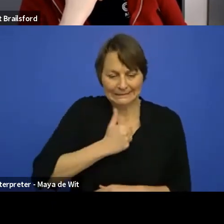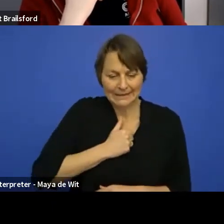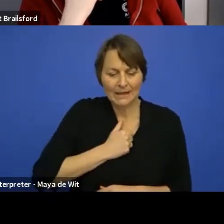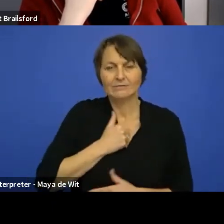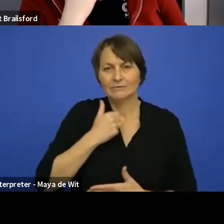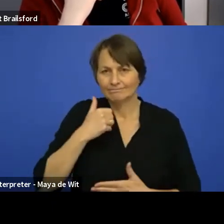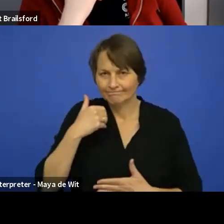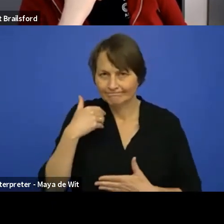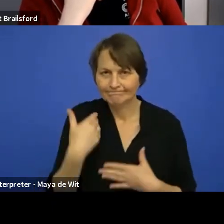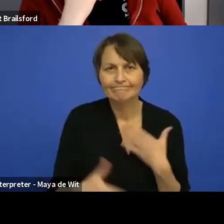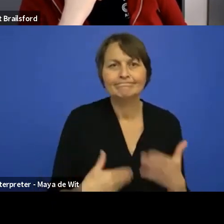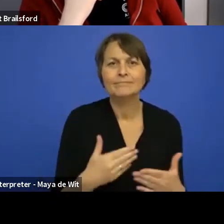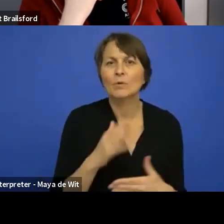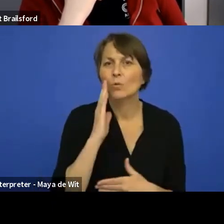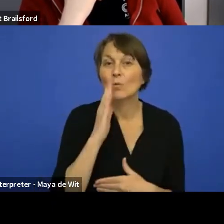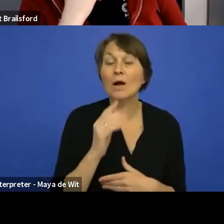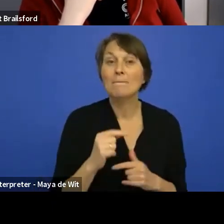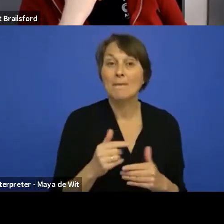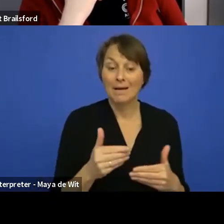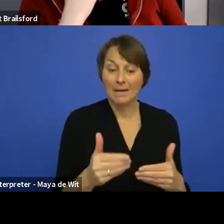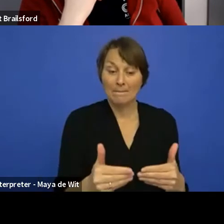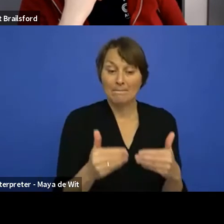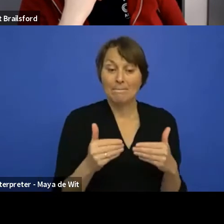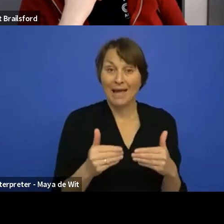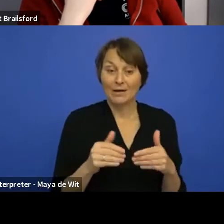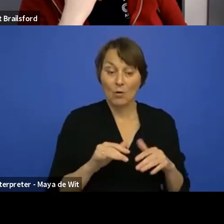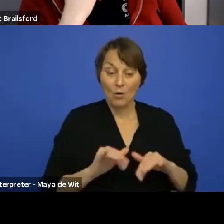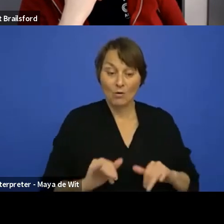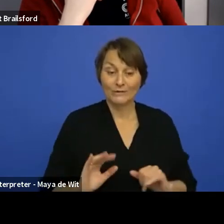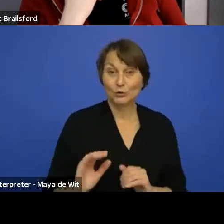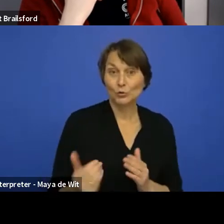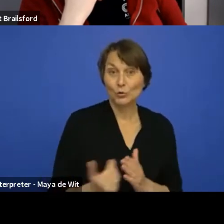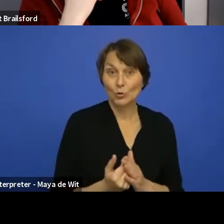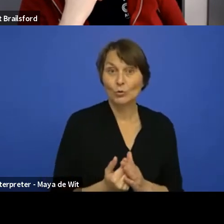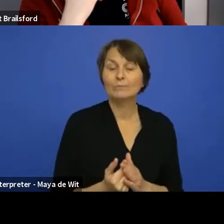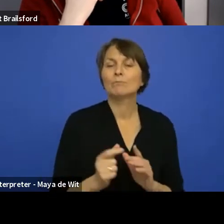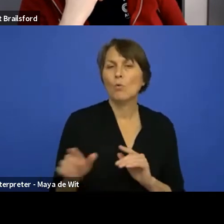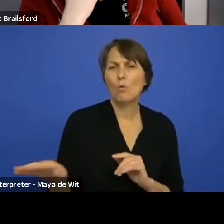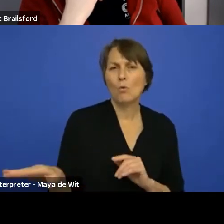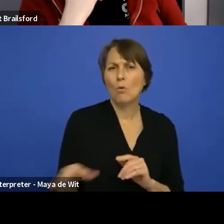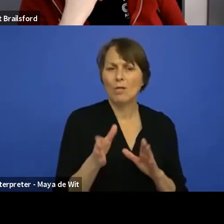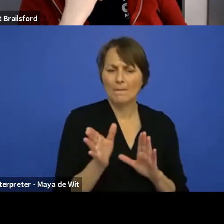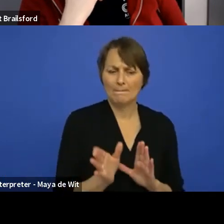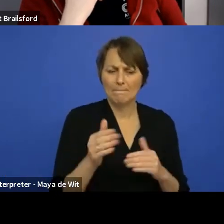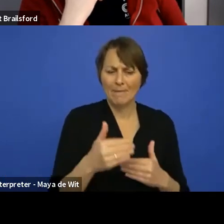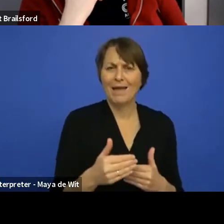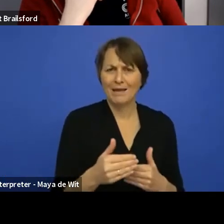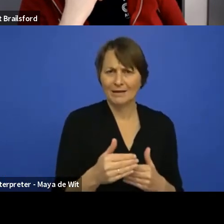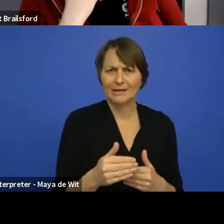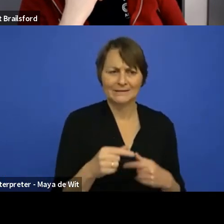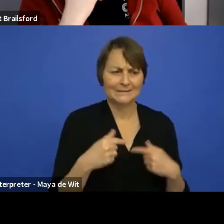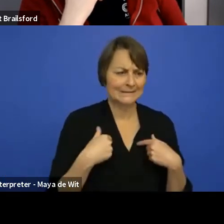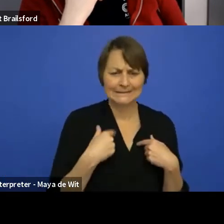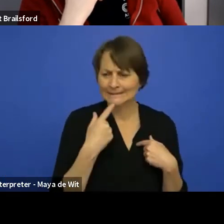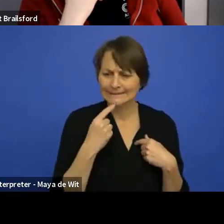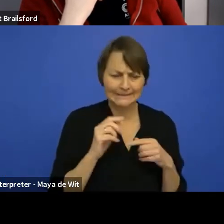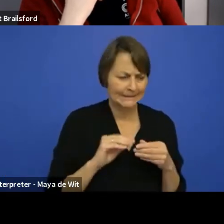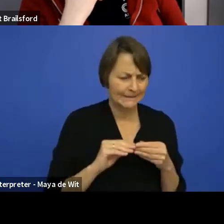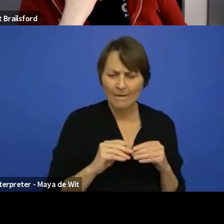all of that. But when the new back office comes, that's really where all the, all package authors, uh, have to learn something new and have to adopt. And that is going to be a big